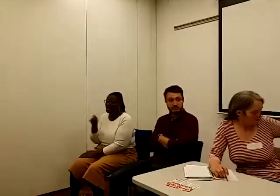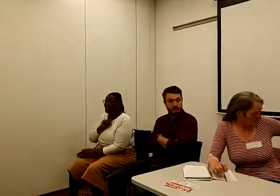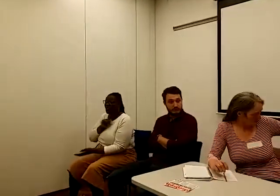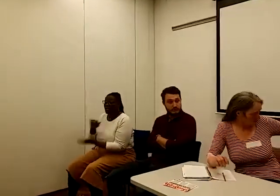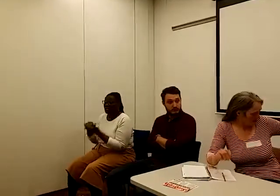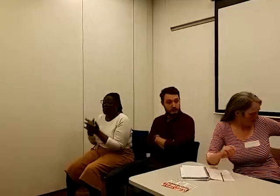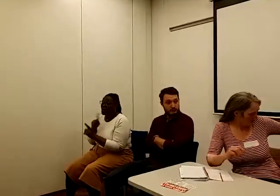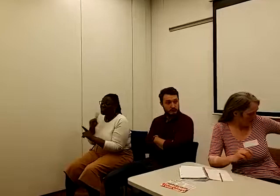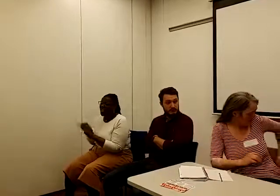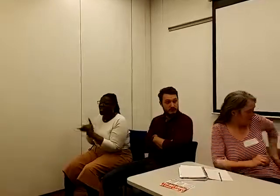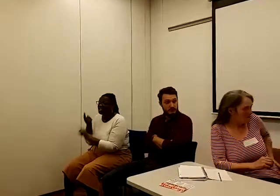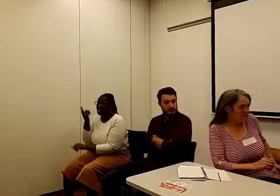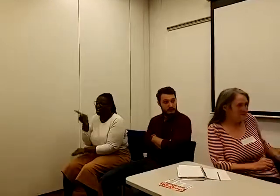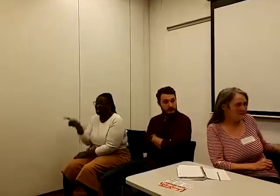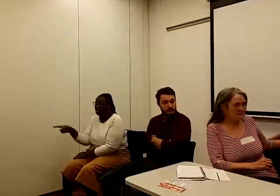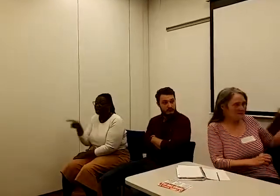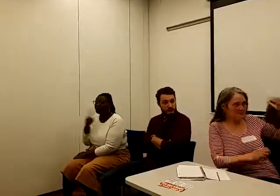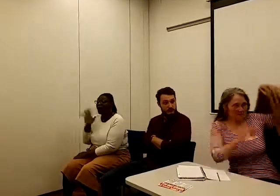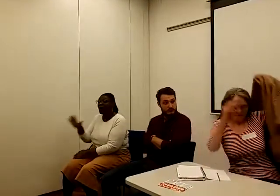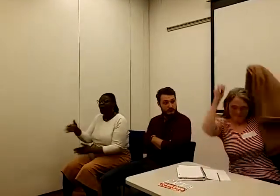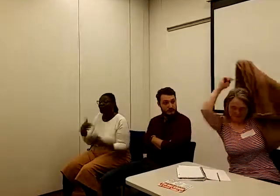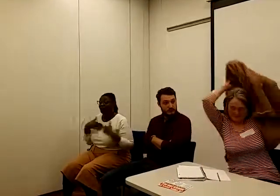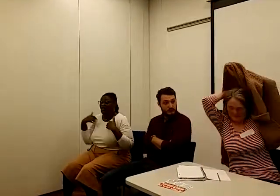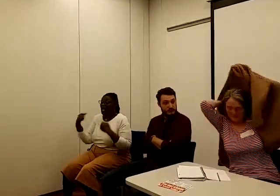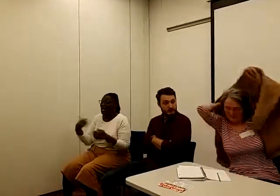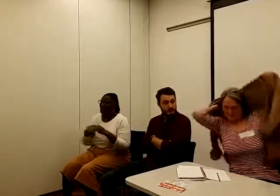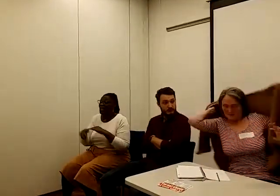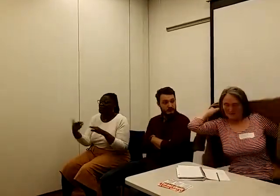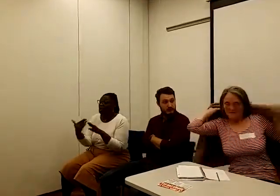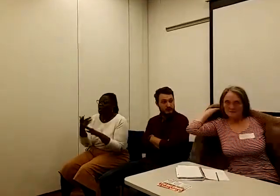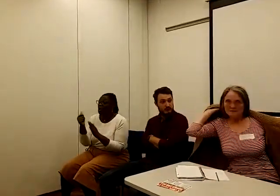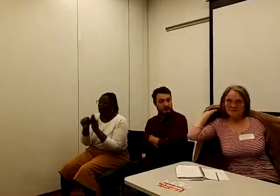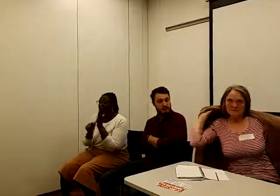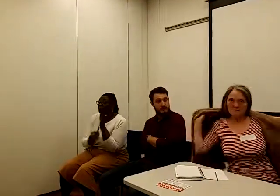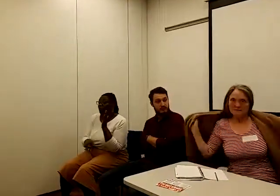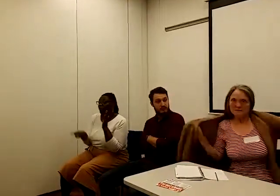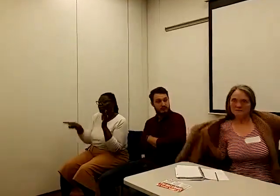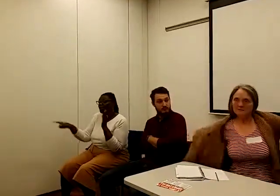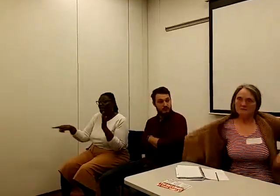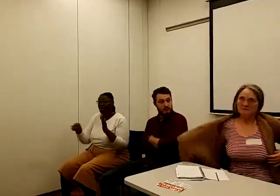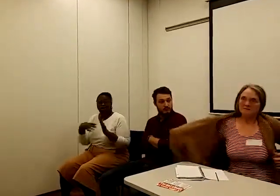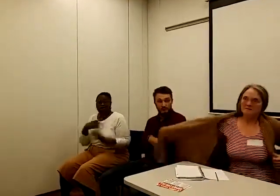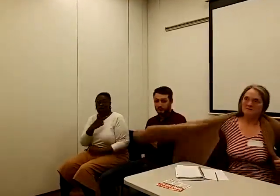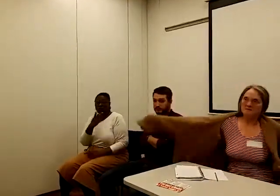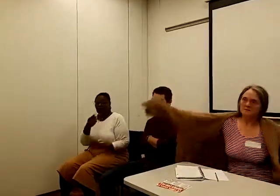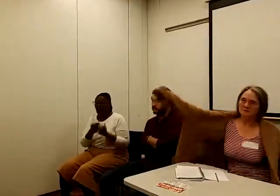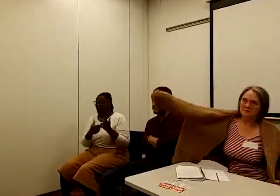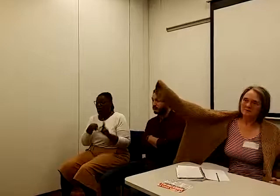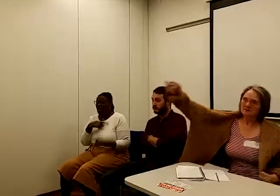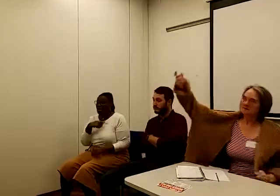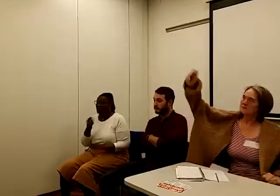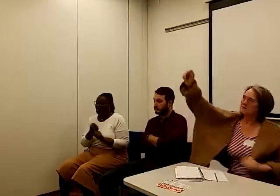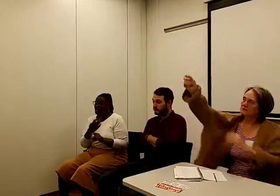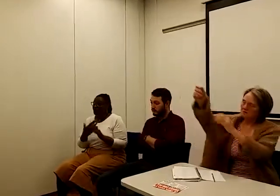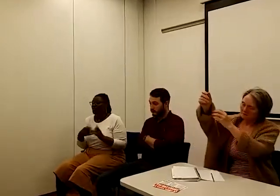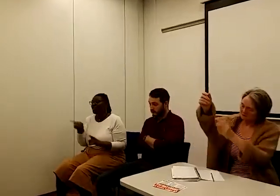are charged and under, we've had the health and work programme, that Ryan and have done a lot of work around, that the healthcare professionals